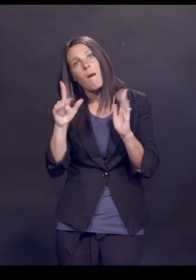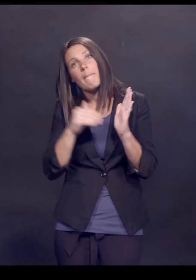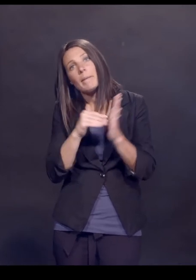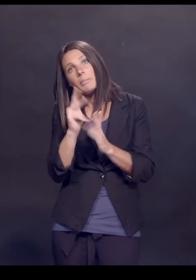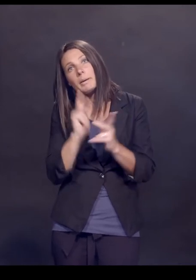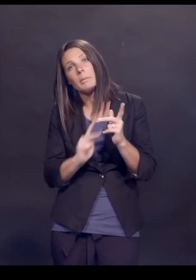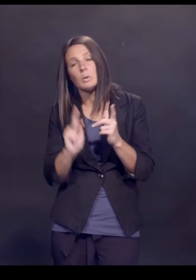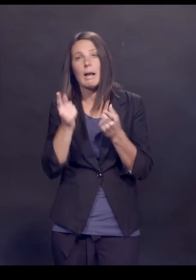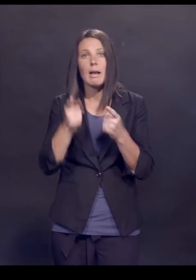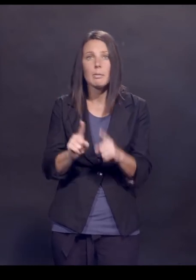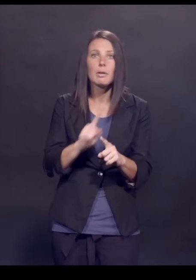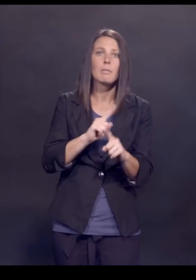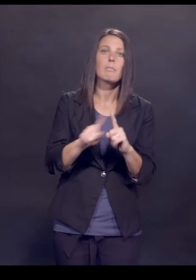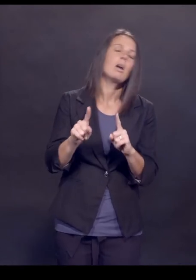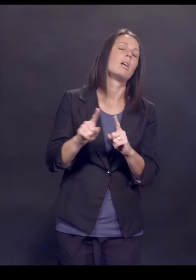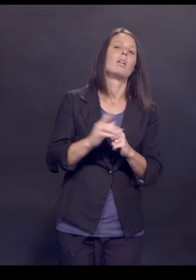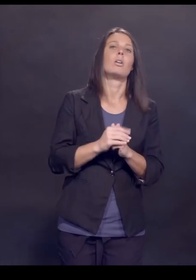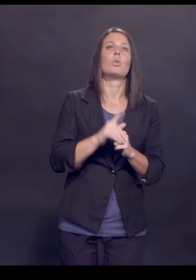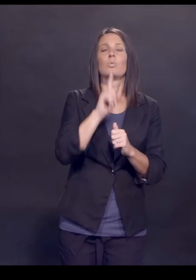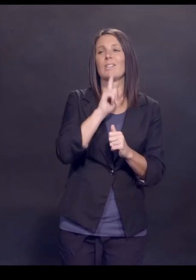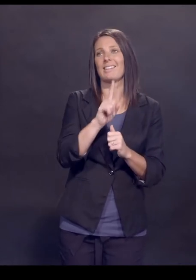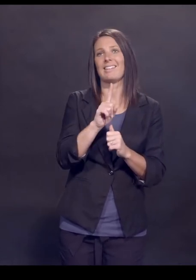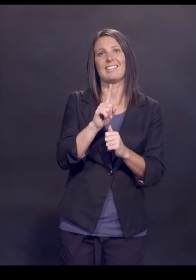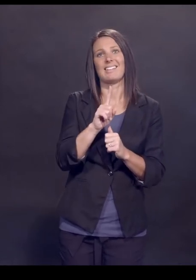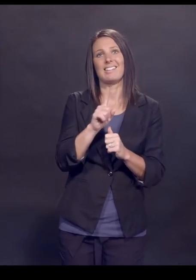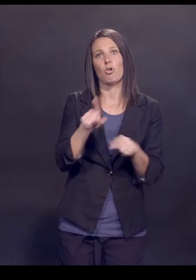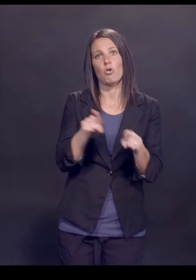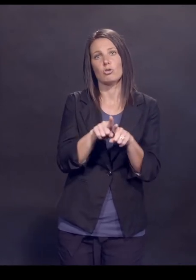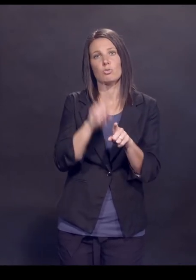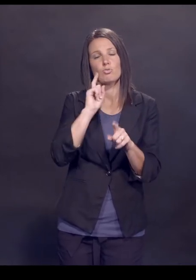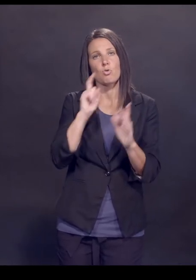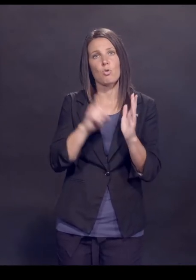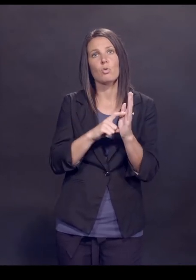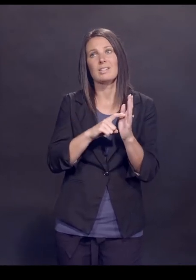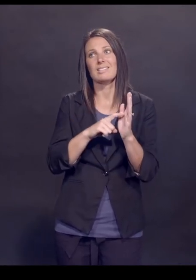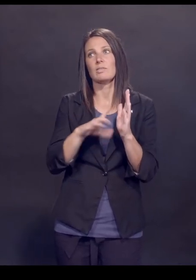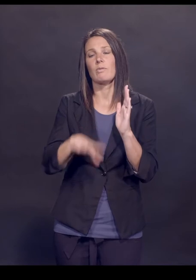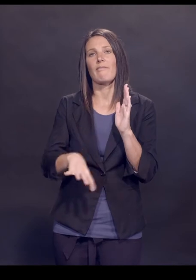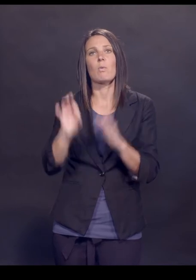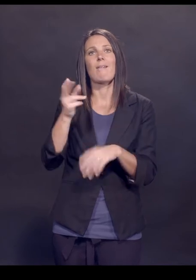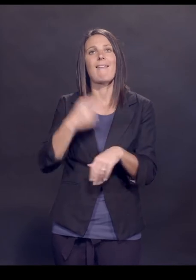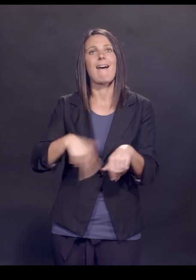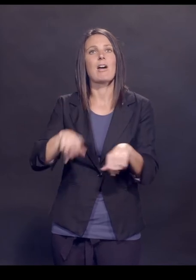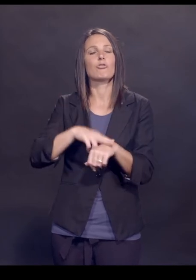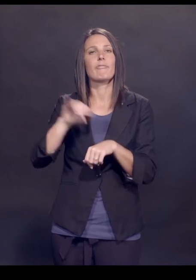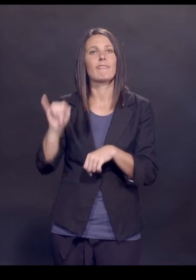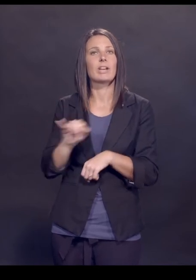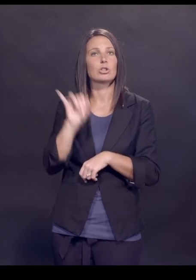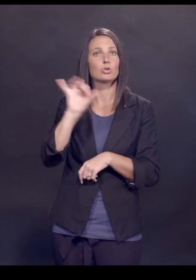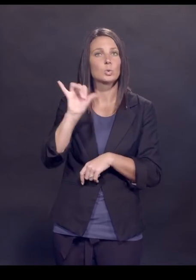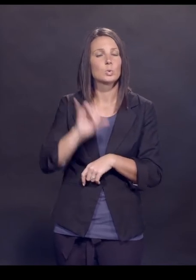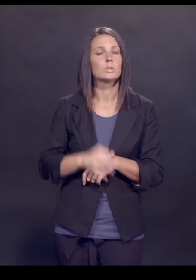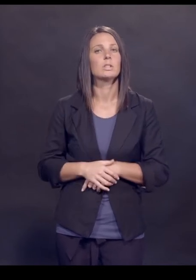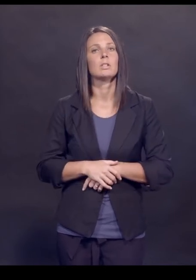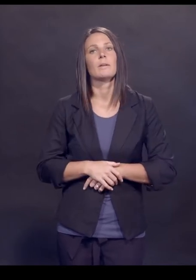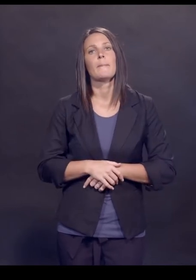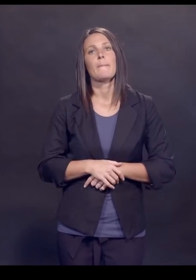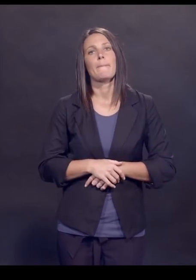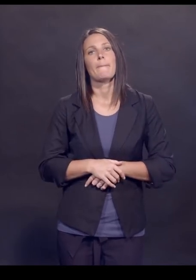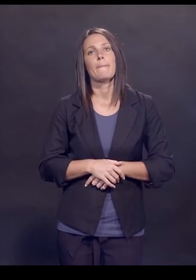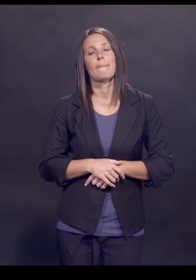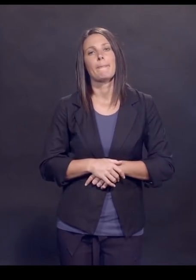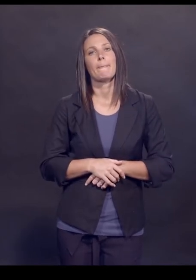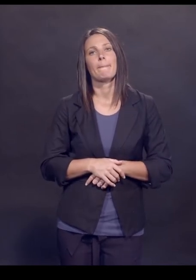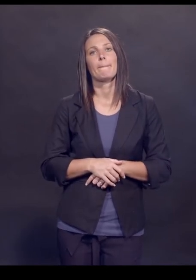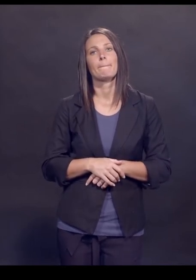the most part phenomenon are often also seen following the natural infection, which is true here as well. I mean, the